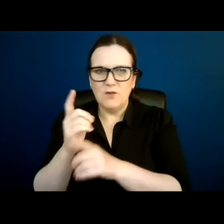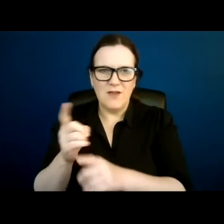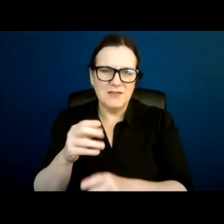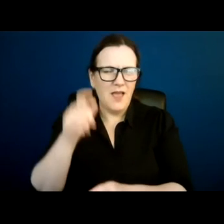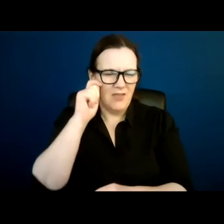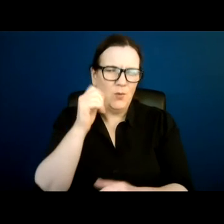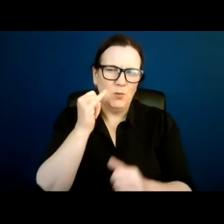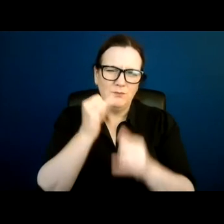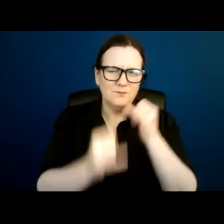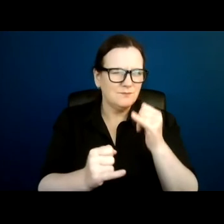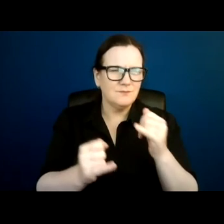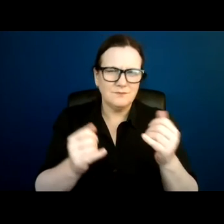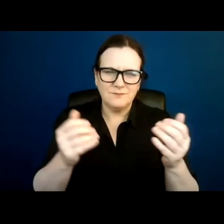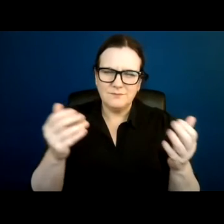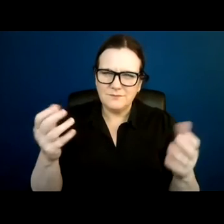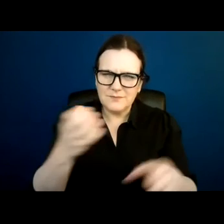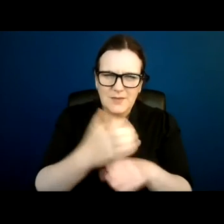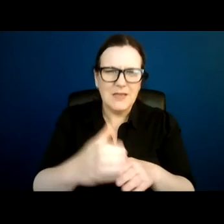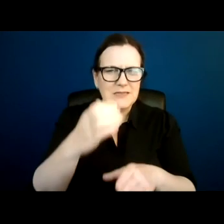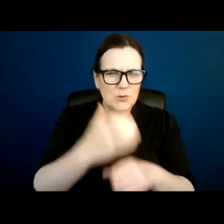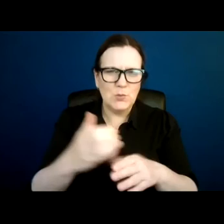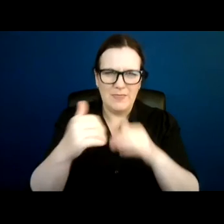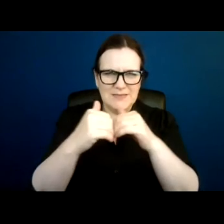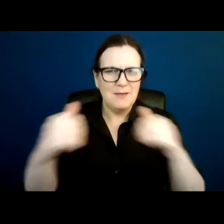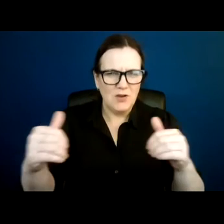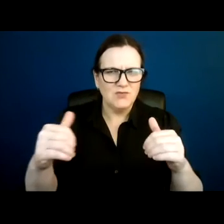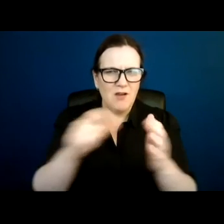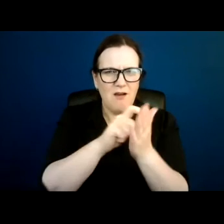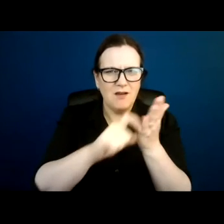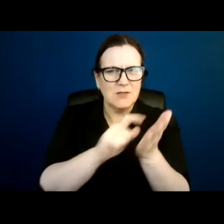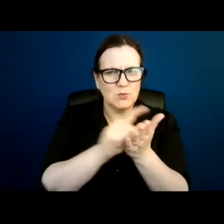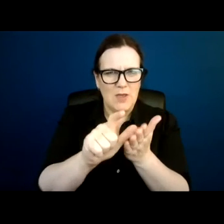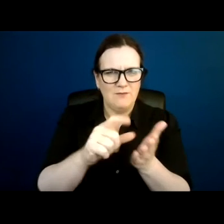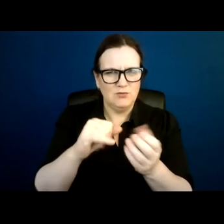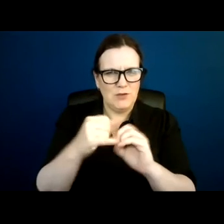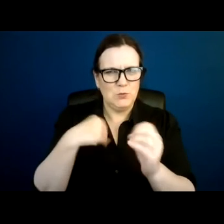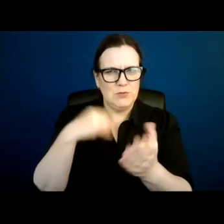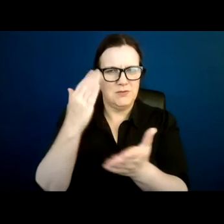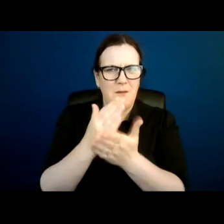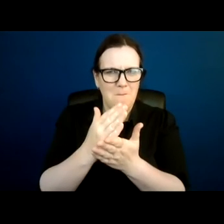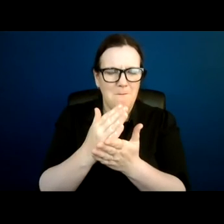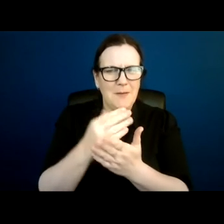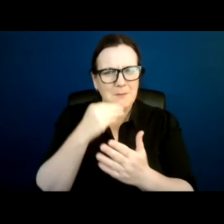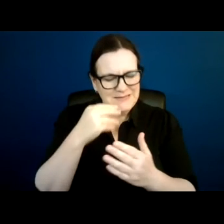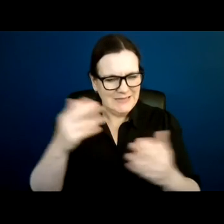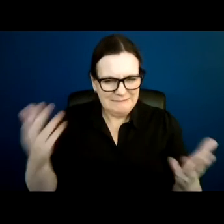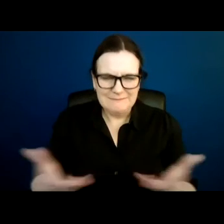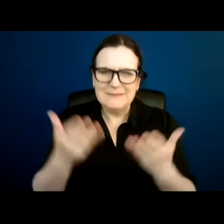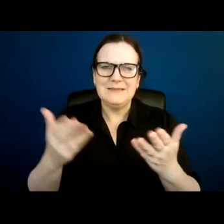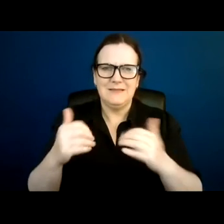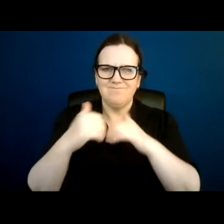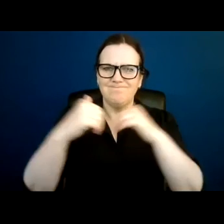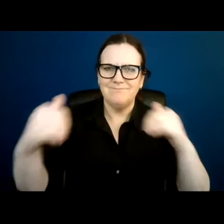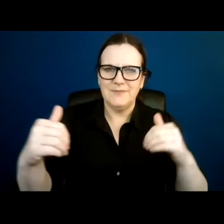the very separation that Article 12 was designed to eliminate. We are perpetuating the lack of